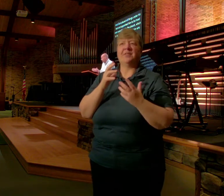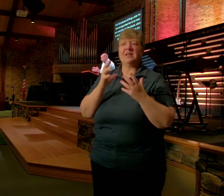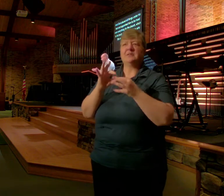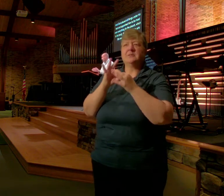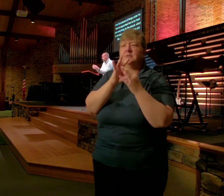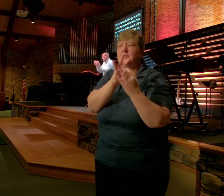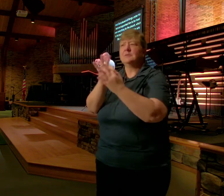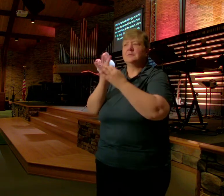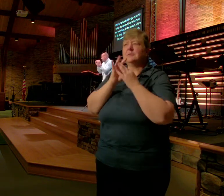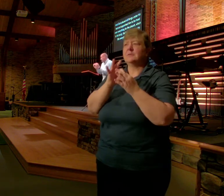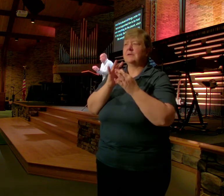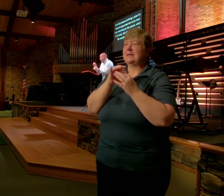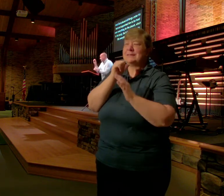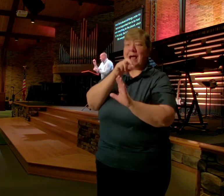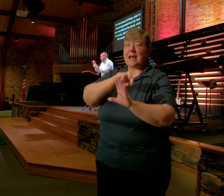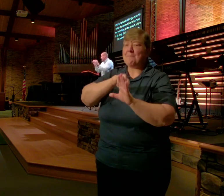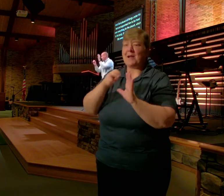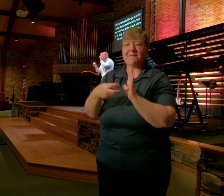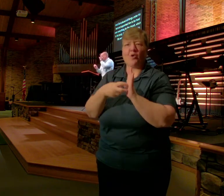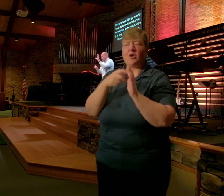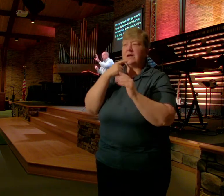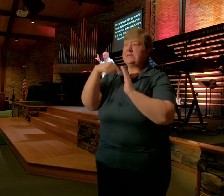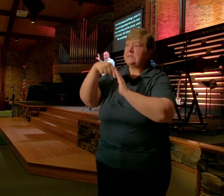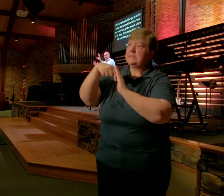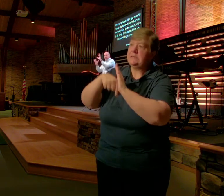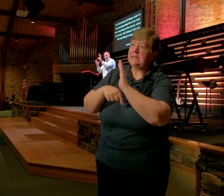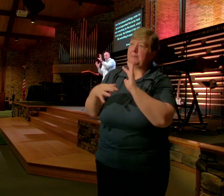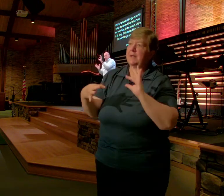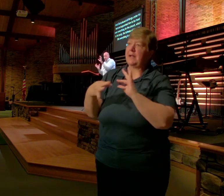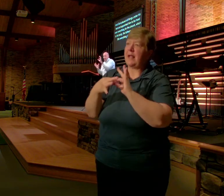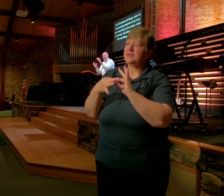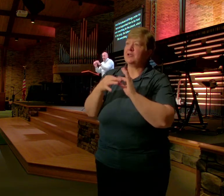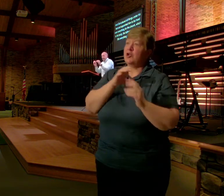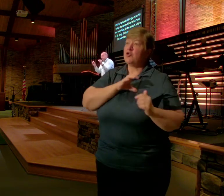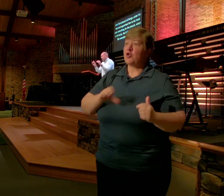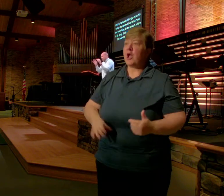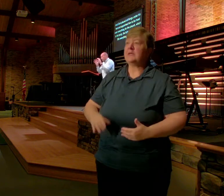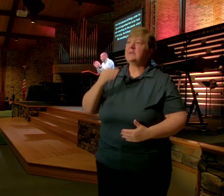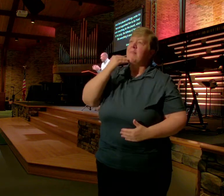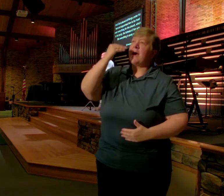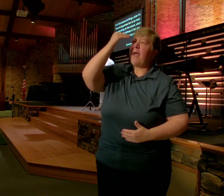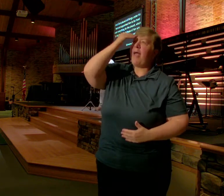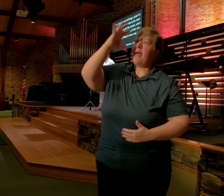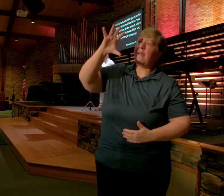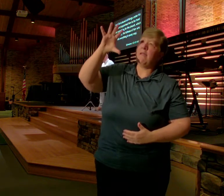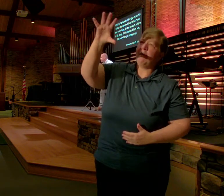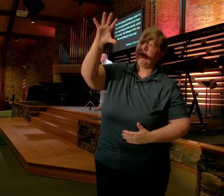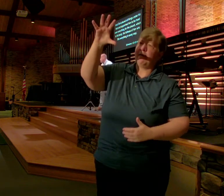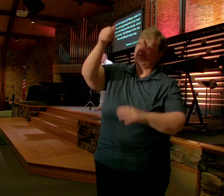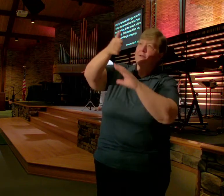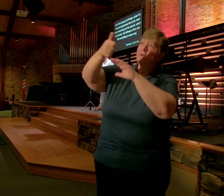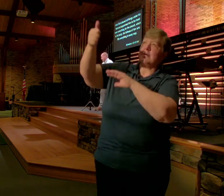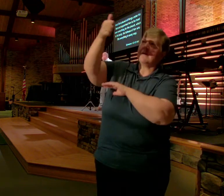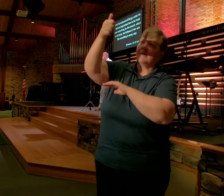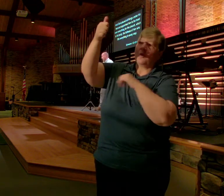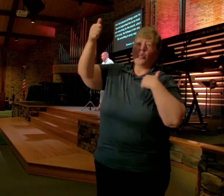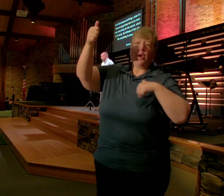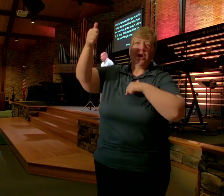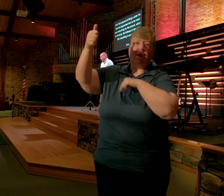really is This deep connection Christ is the head We're the body There's something Profoundly Deeply spiritual